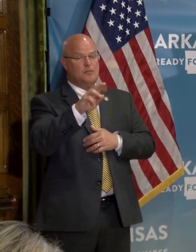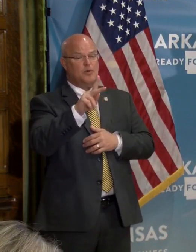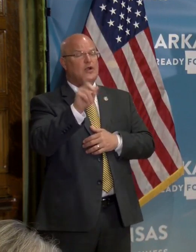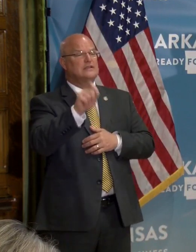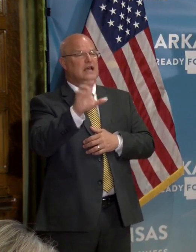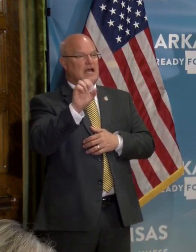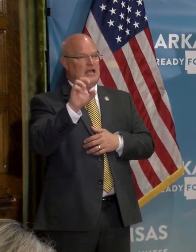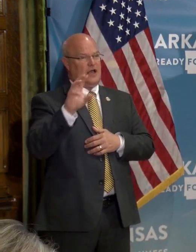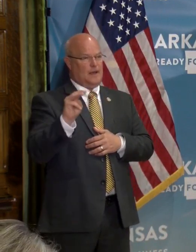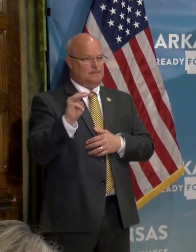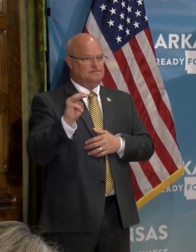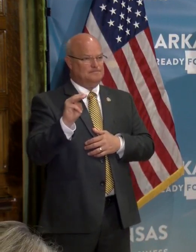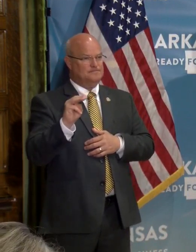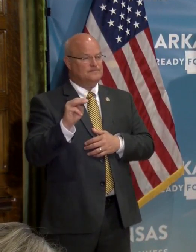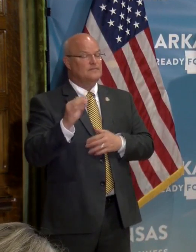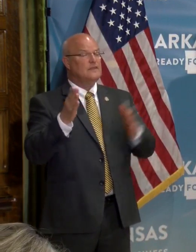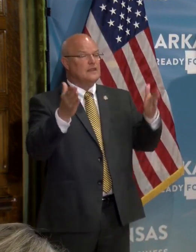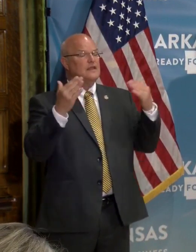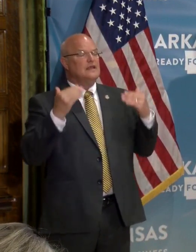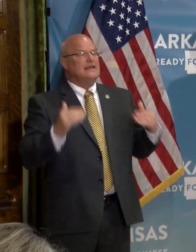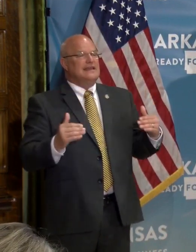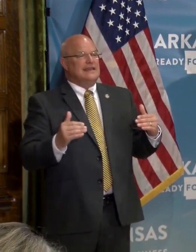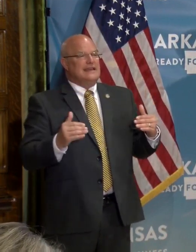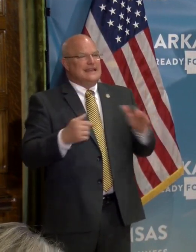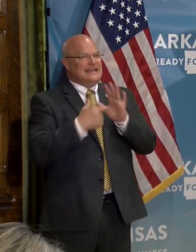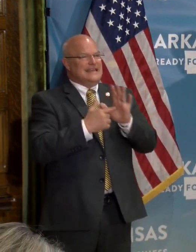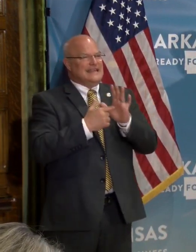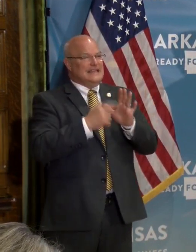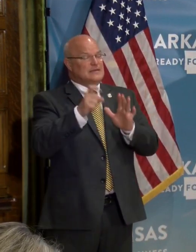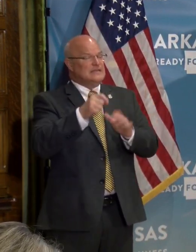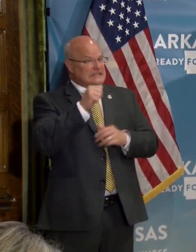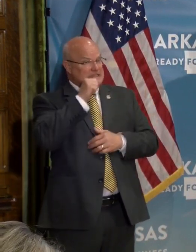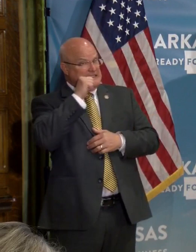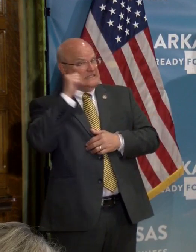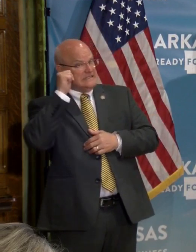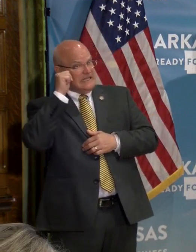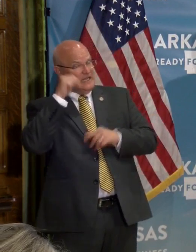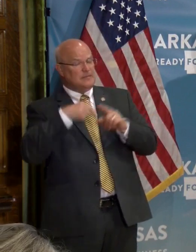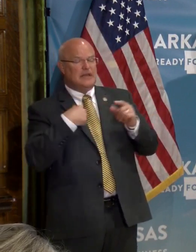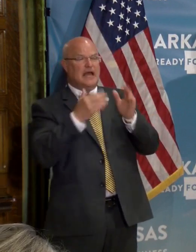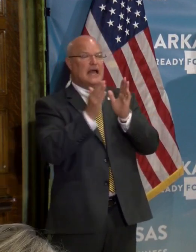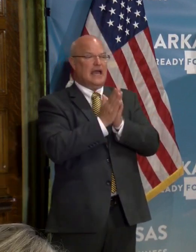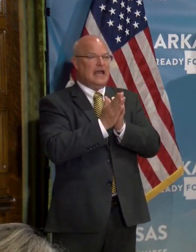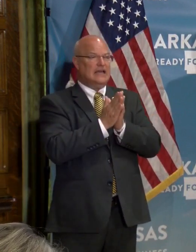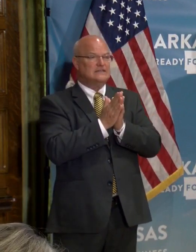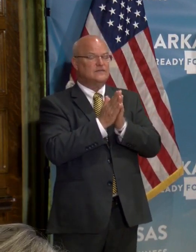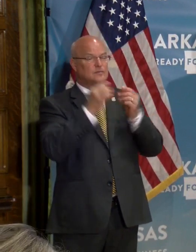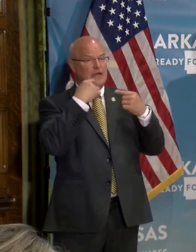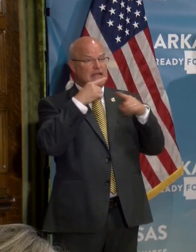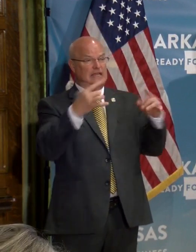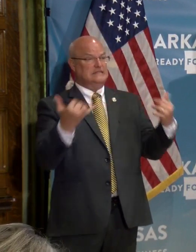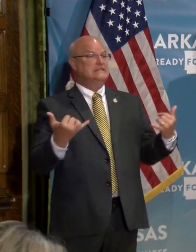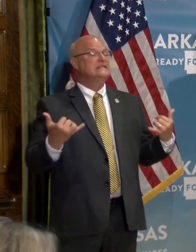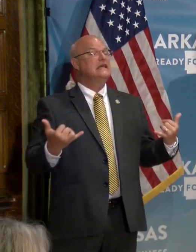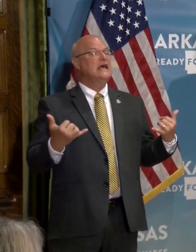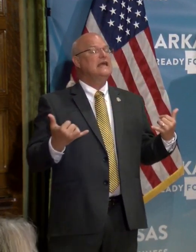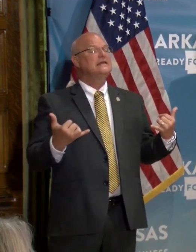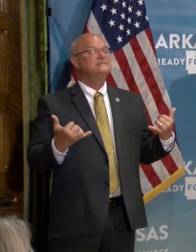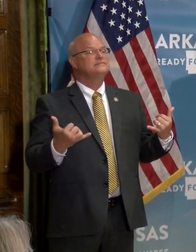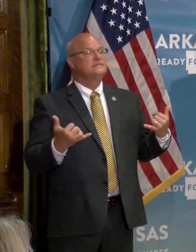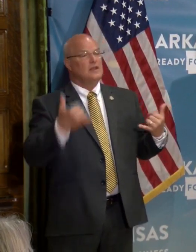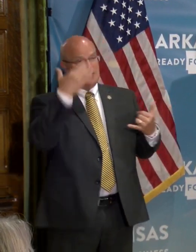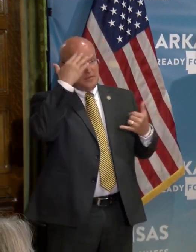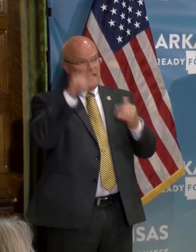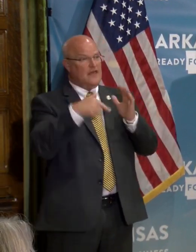.com. And then we, indicated it's supposed to be yesterday, but I asked for it to be announced today, uh,